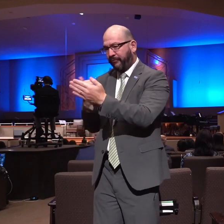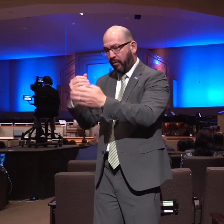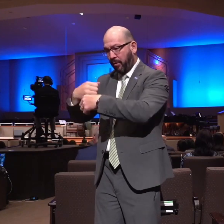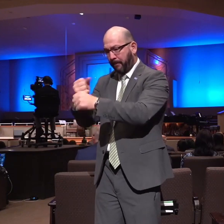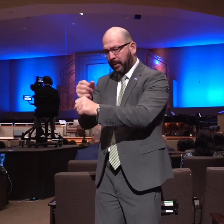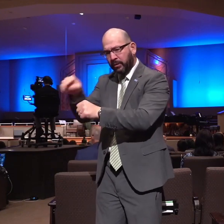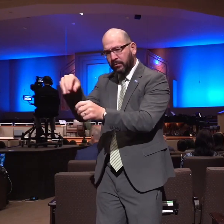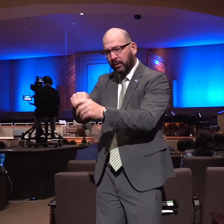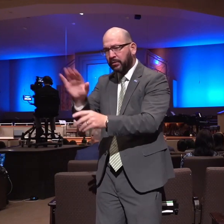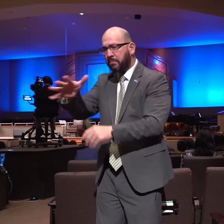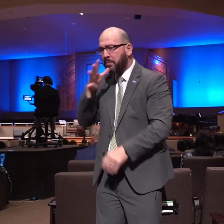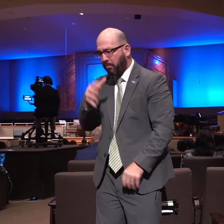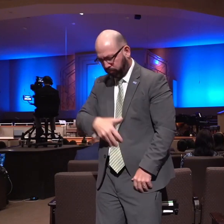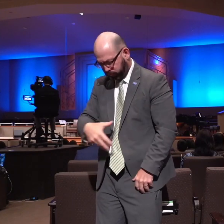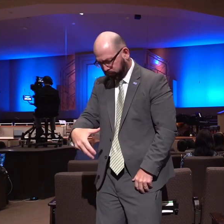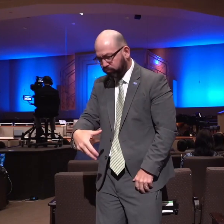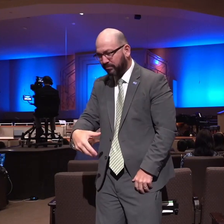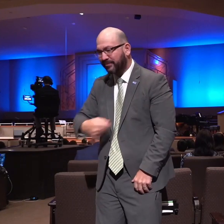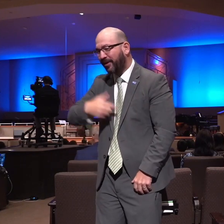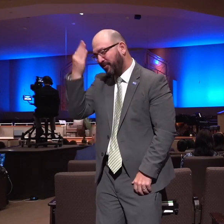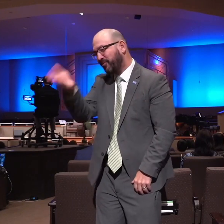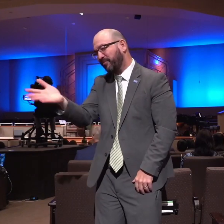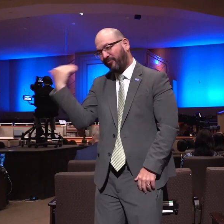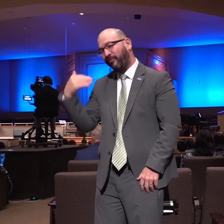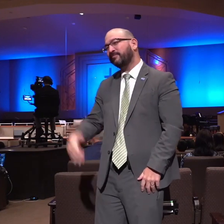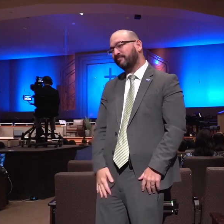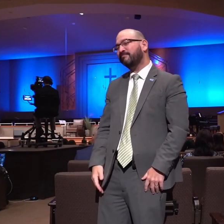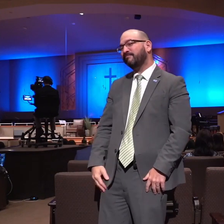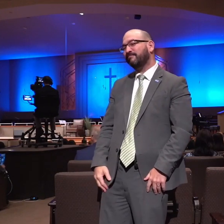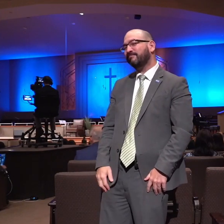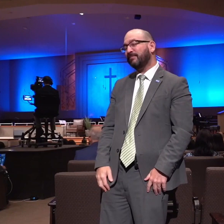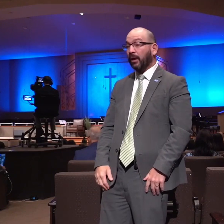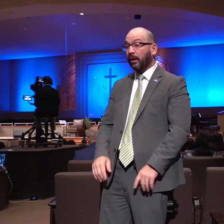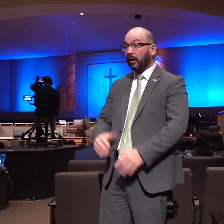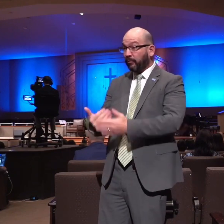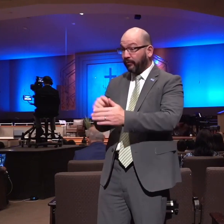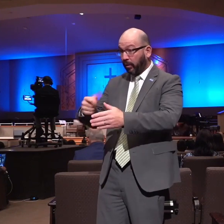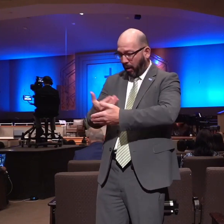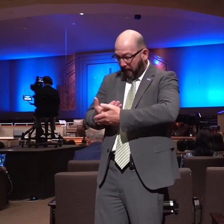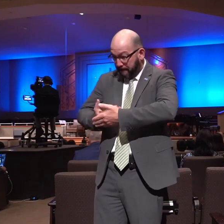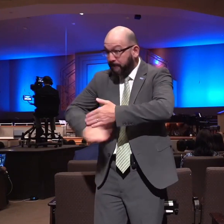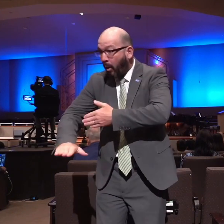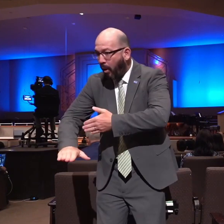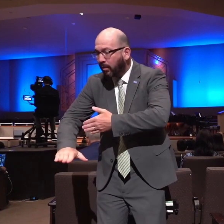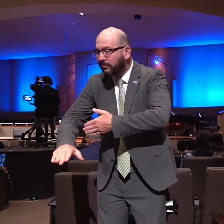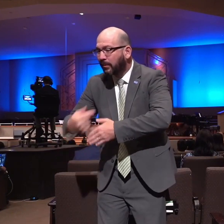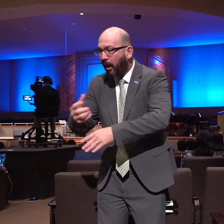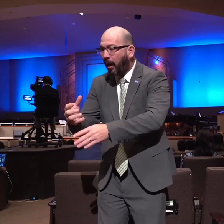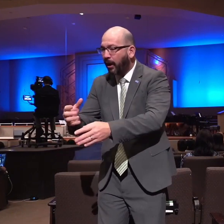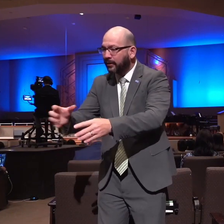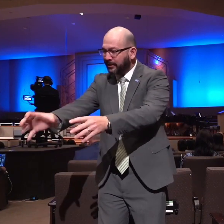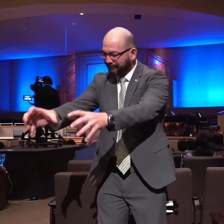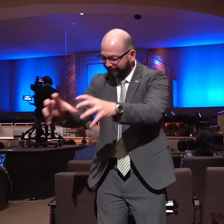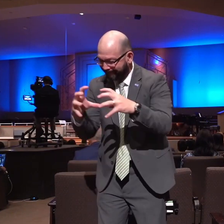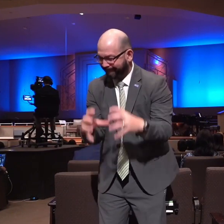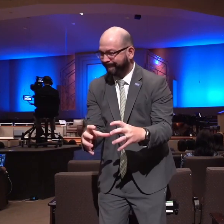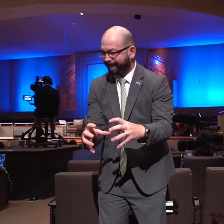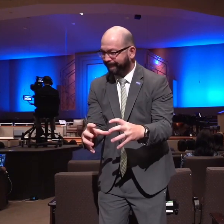the belly I knew thee and before thou camest forth out of the womb I sanctified thee and